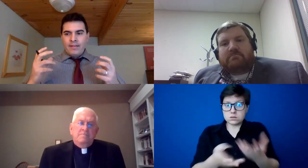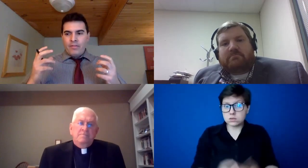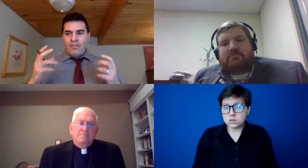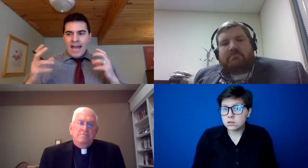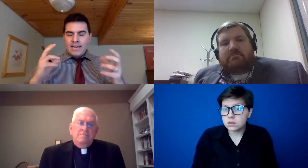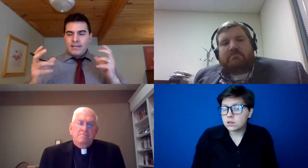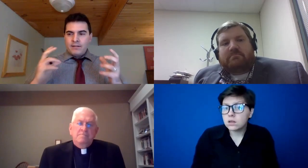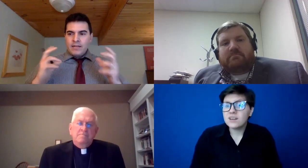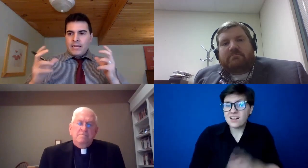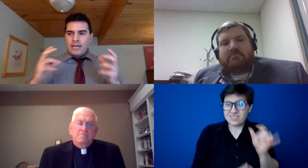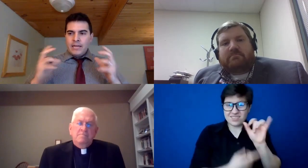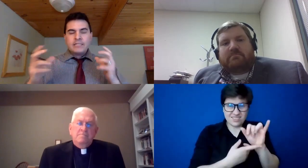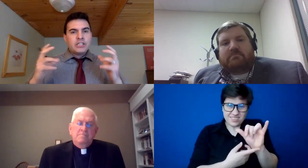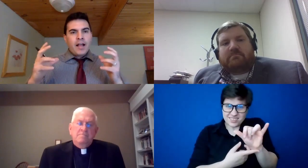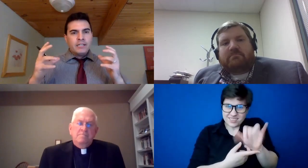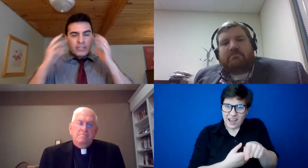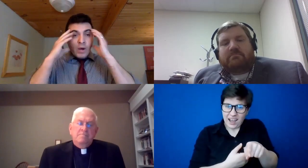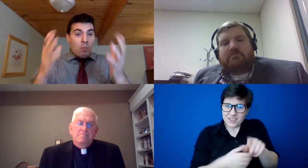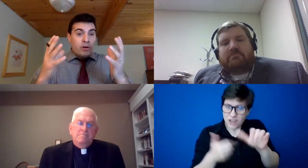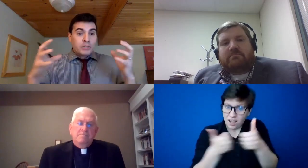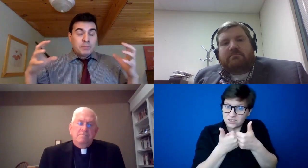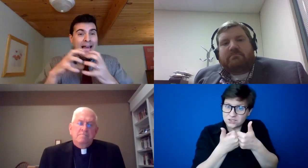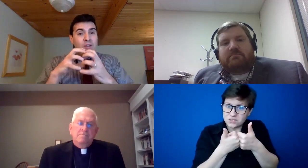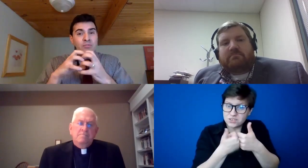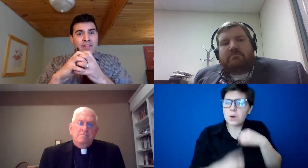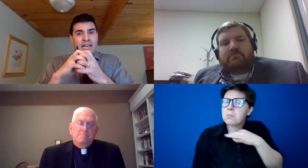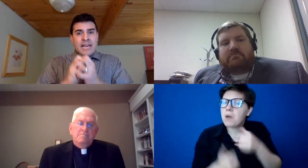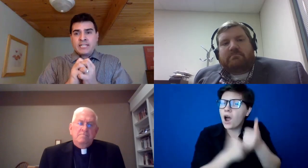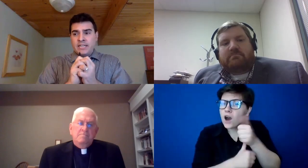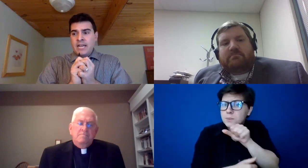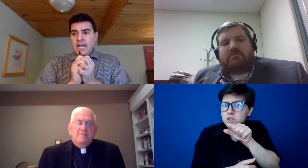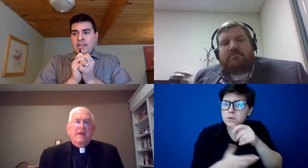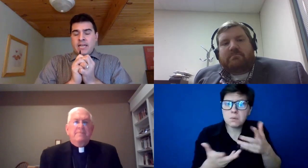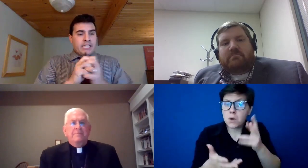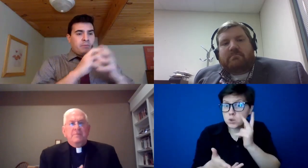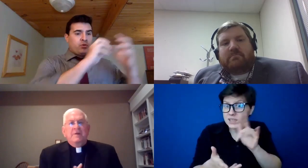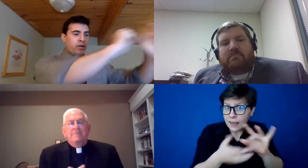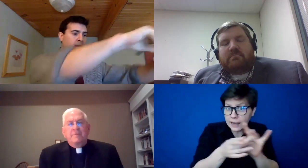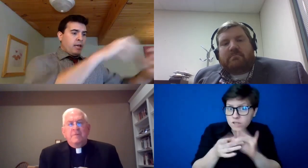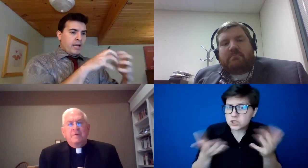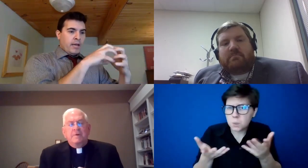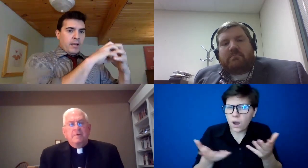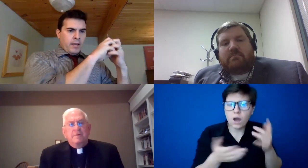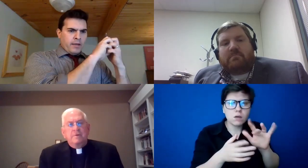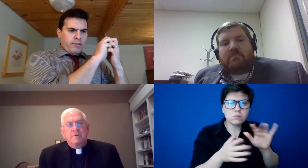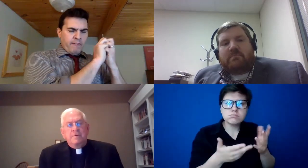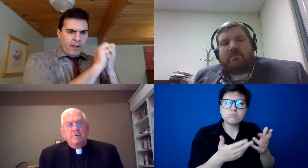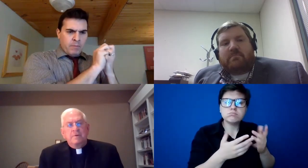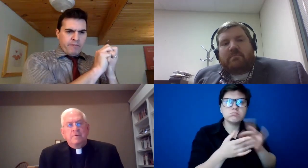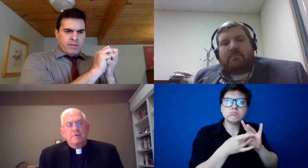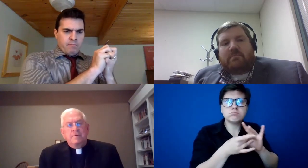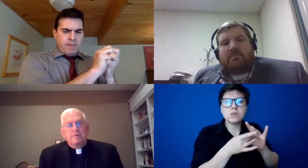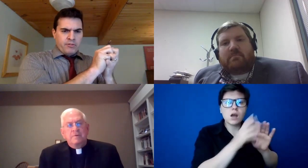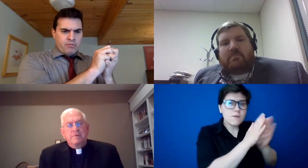that is a challenge. So I'm wondering, Archbishop, how do you see that connection, the connection between, uh, uh, uh,